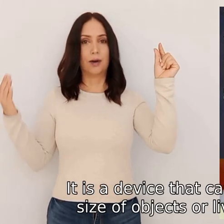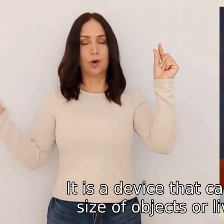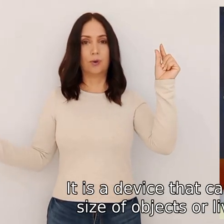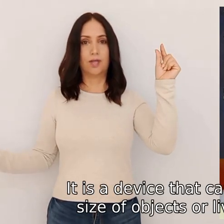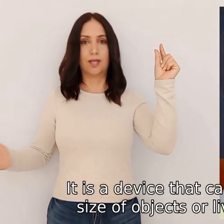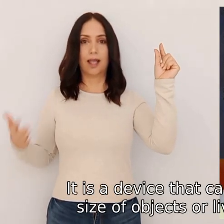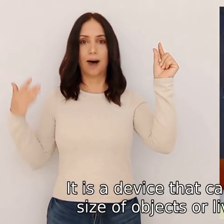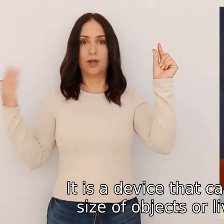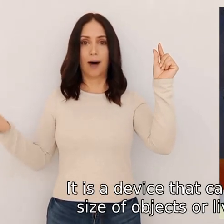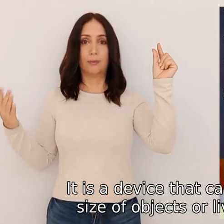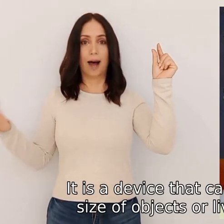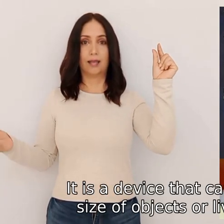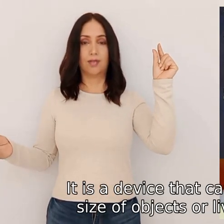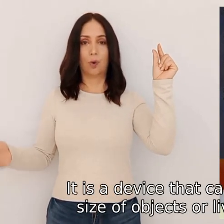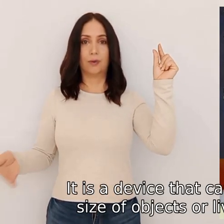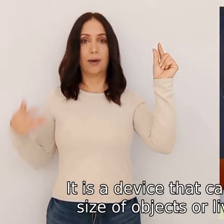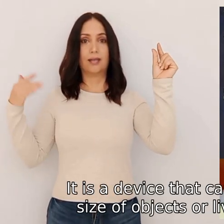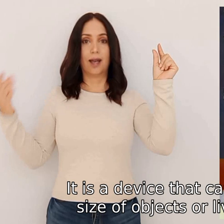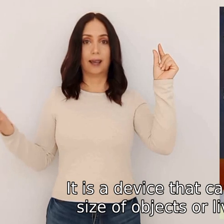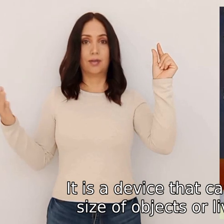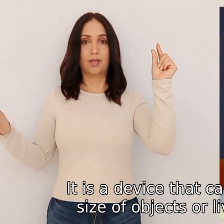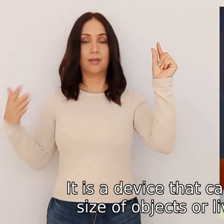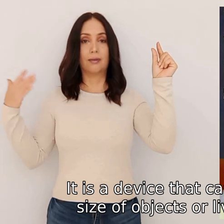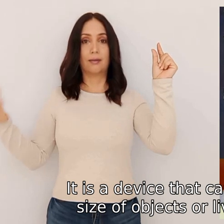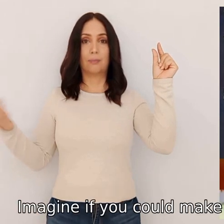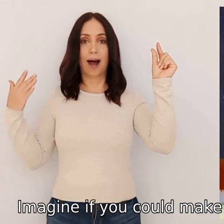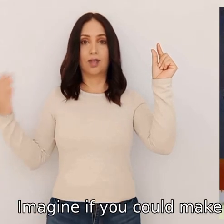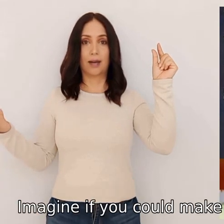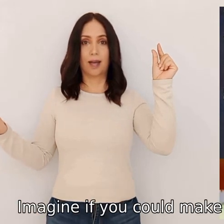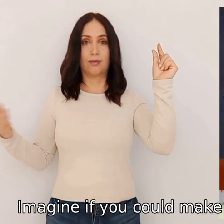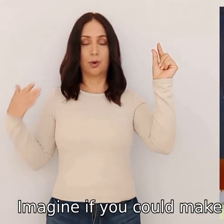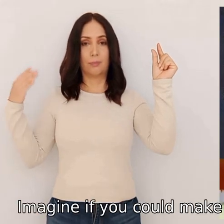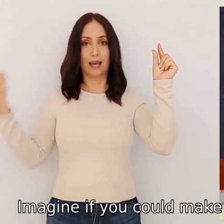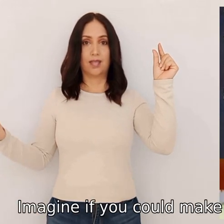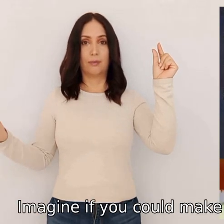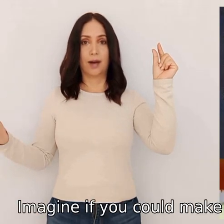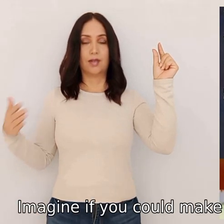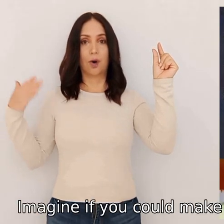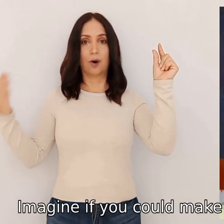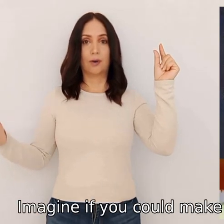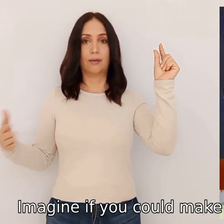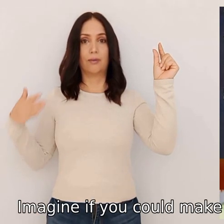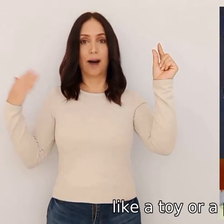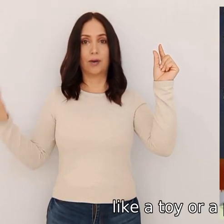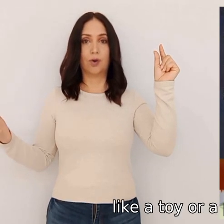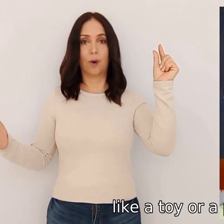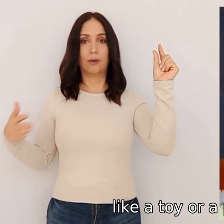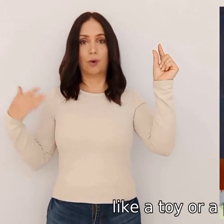reduce the size of objects or living things imagine if you could make something smaller like a toy or